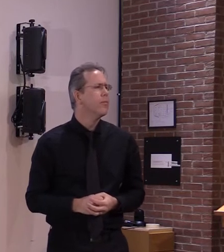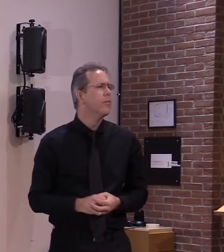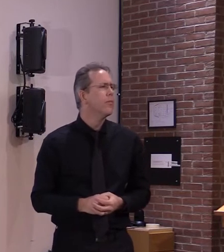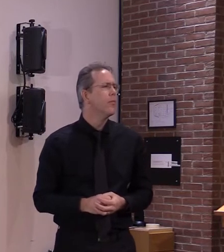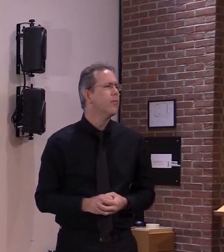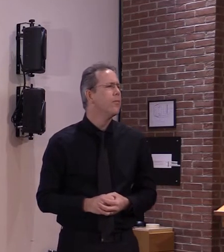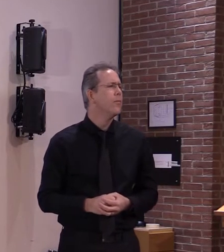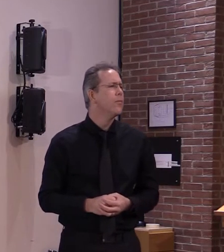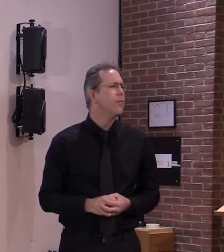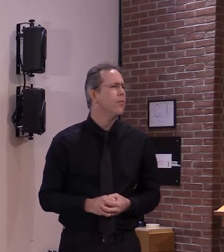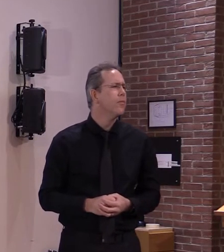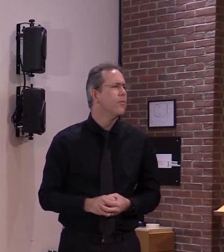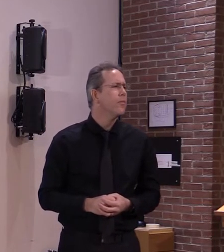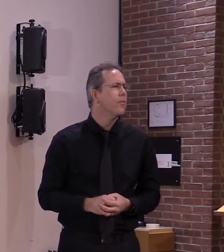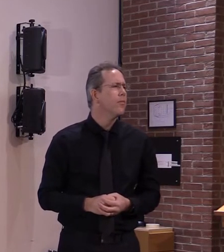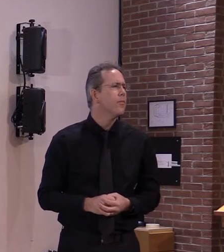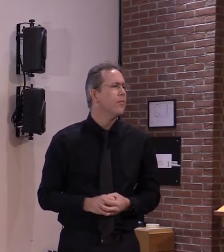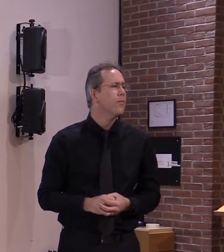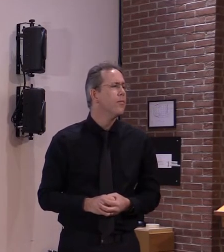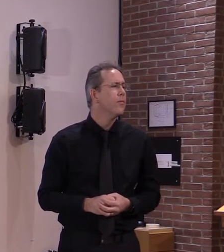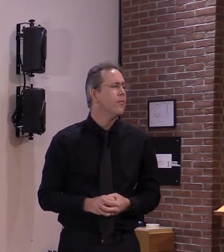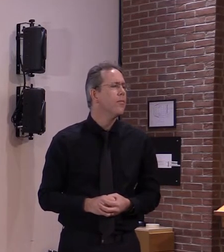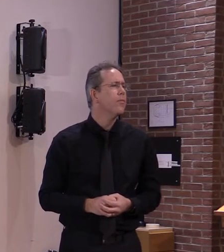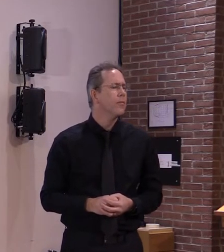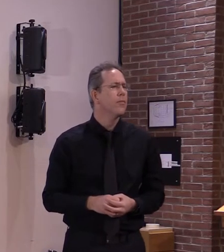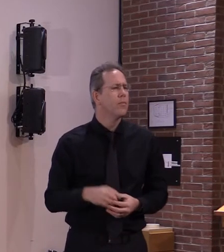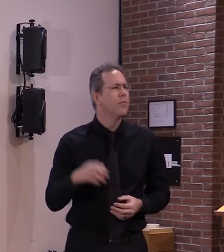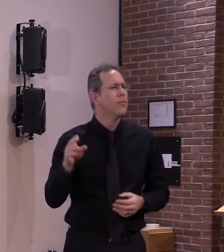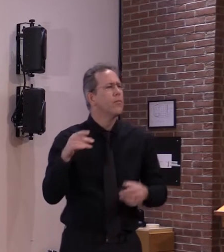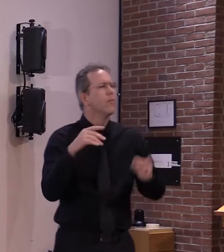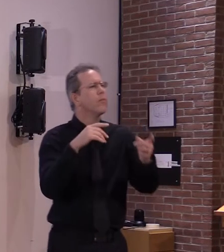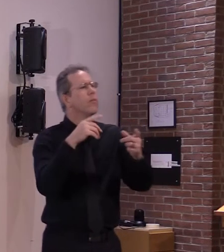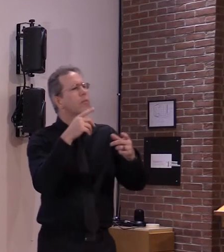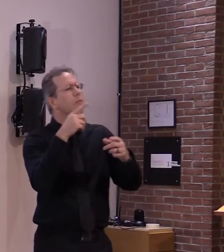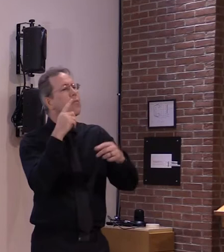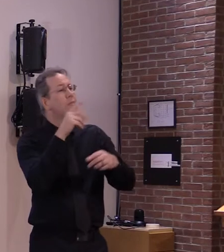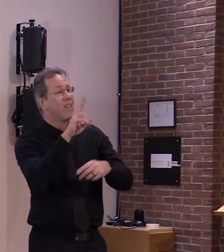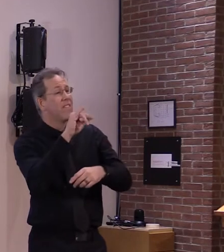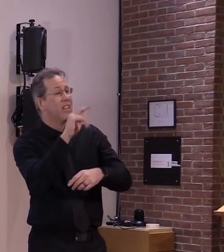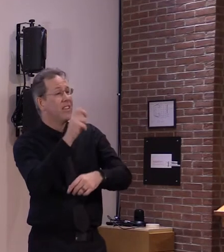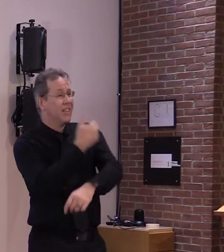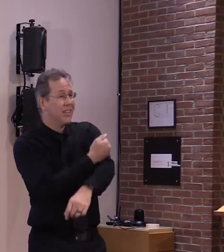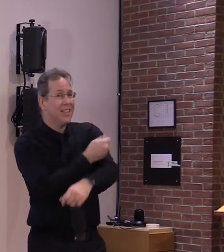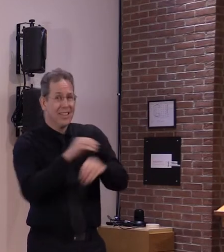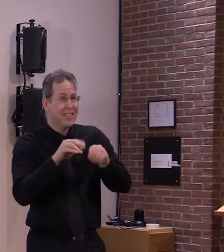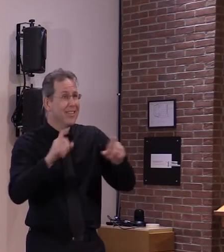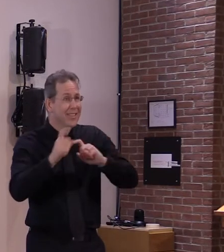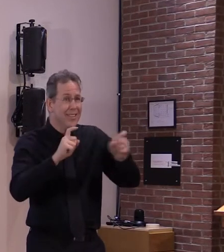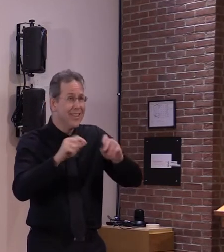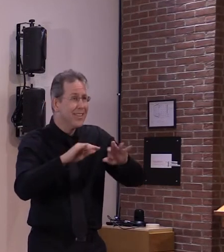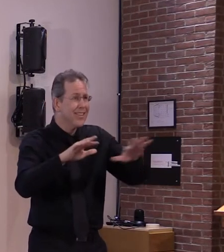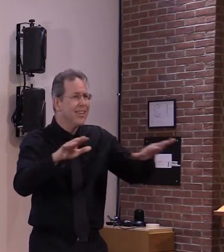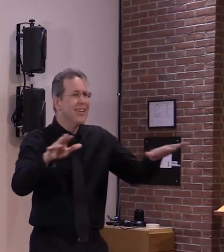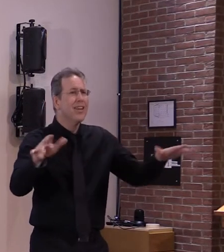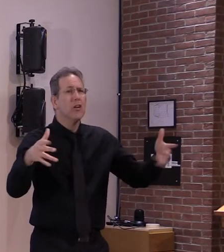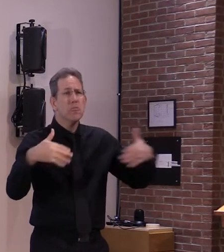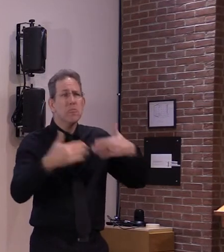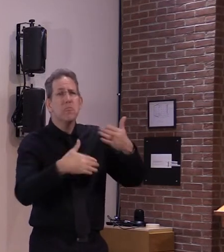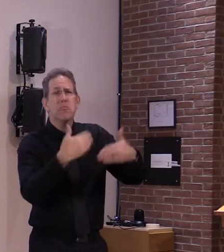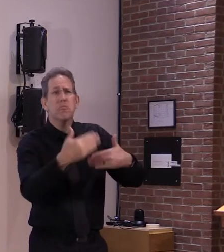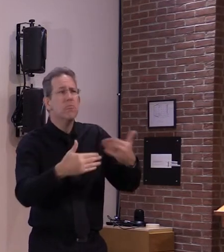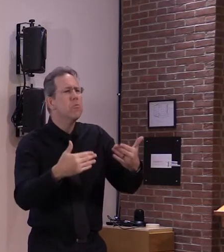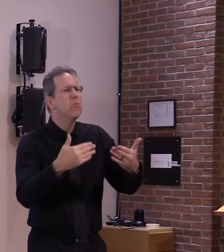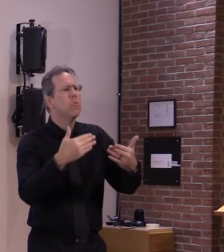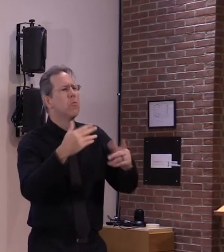to social distance and masks and that sort of thing i mean where where is that threshold yeah so some of our national scientific leadership